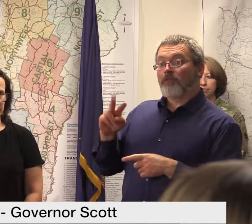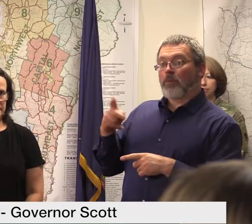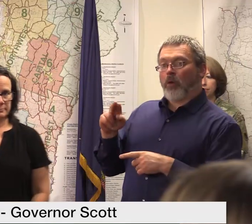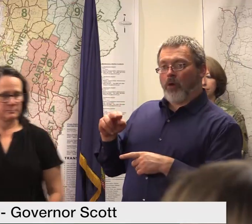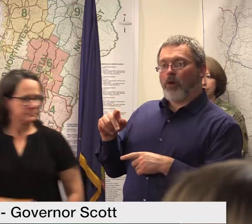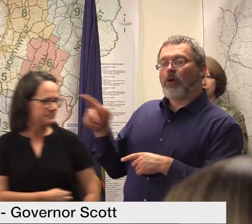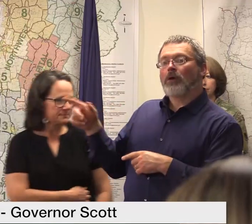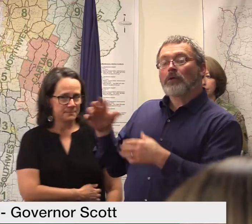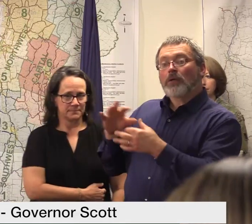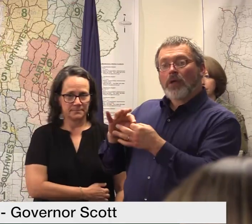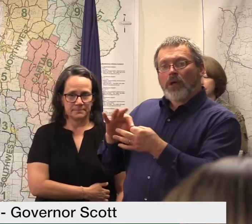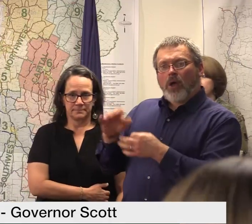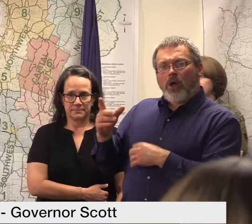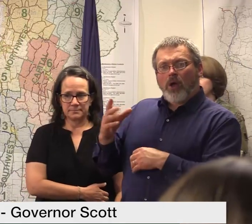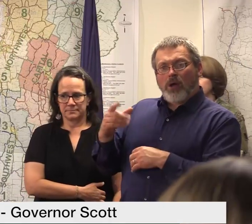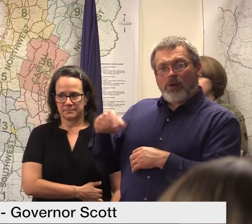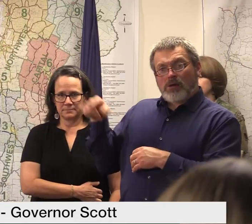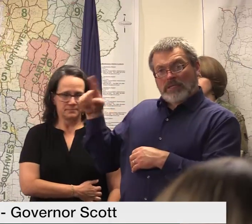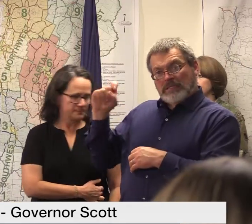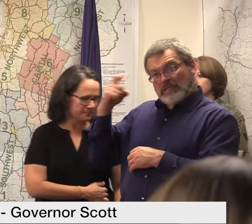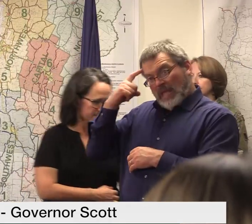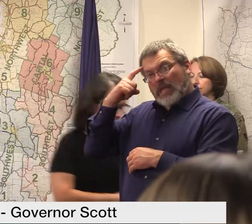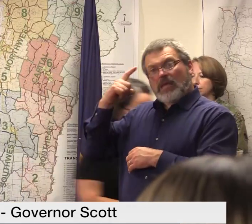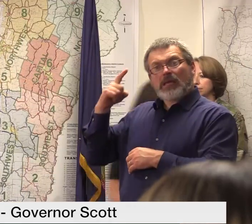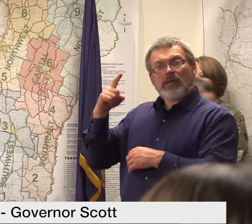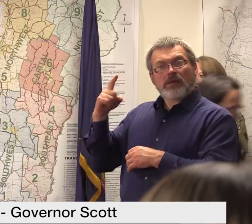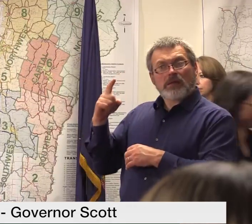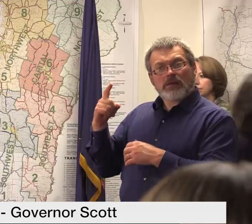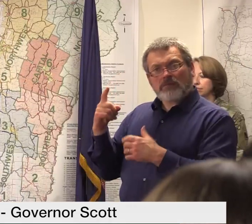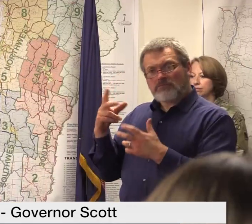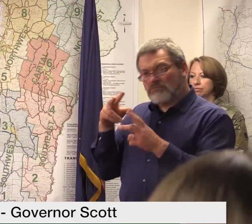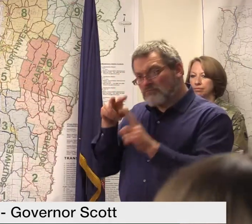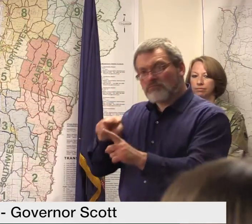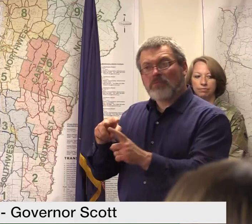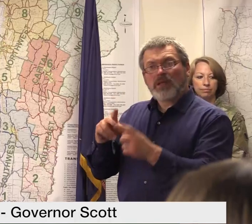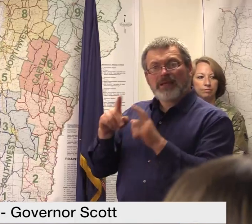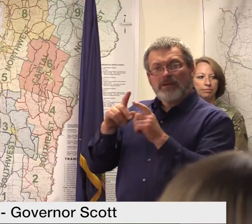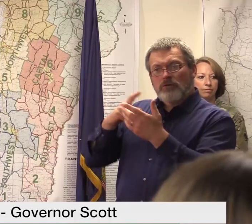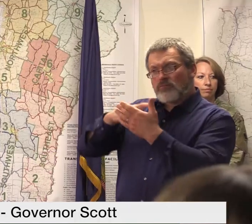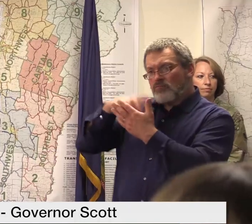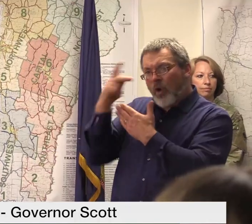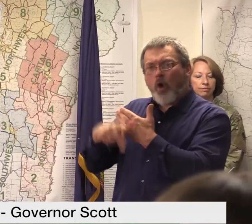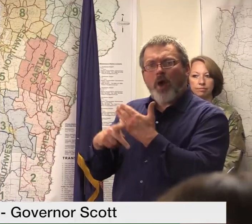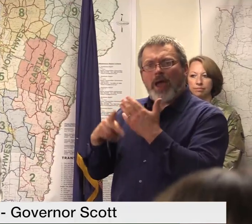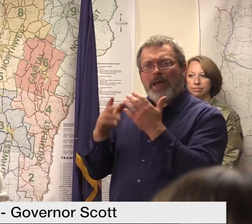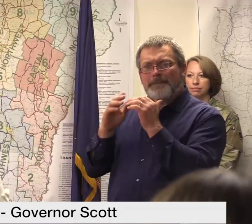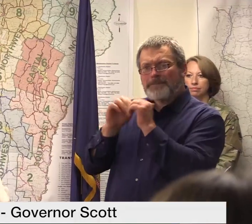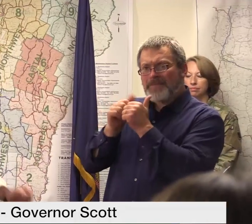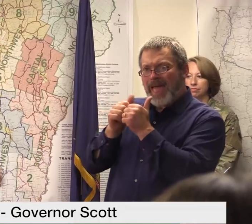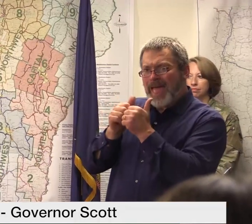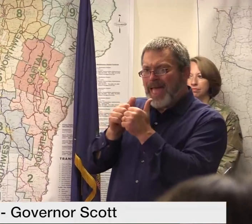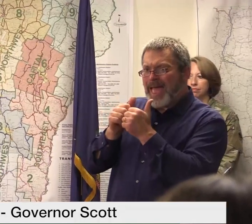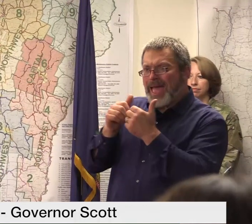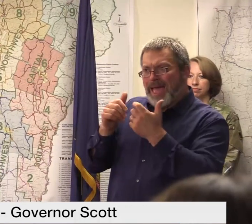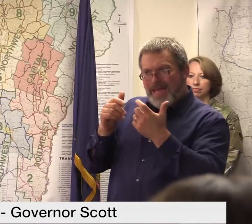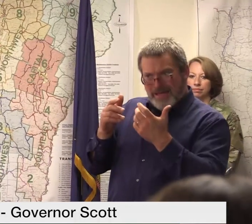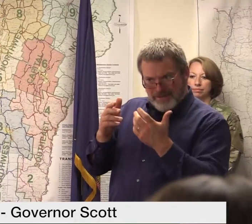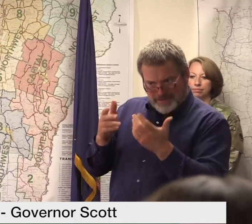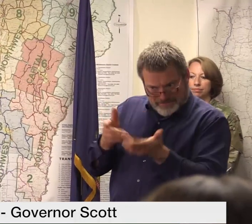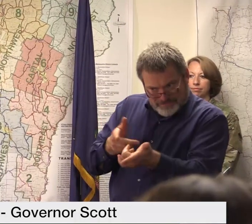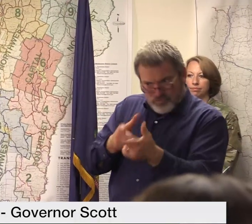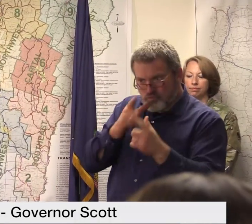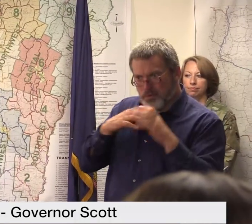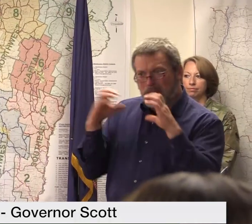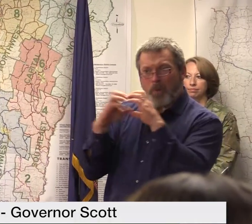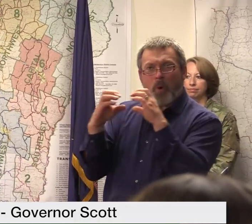is the state thinking about putting together a concentrated program to focus on helping people in those communities like I think there was